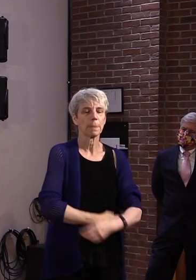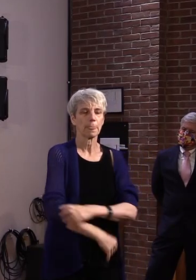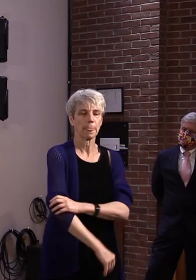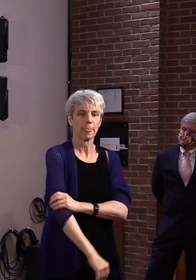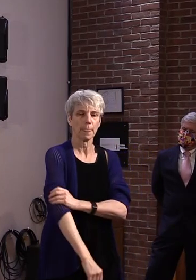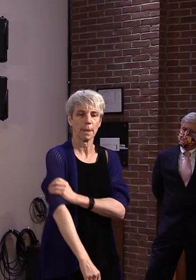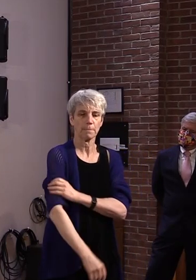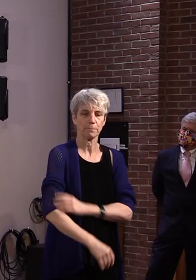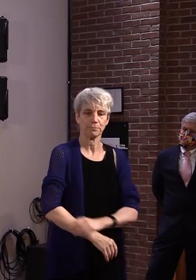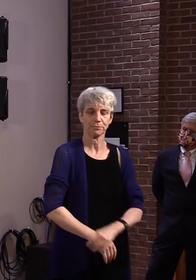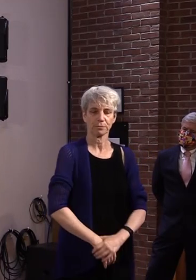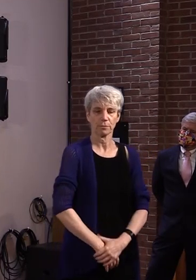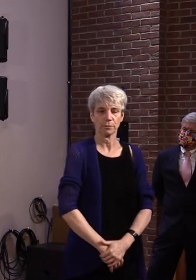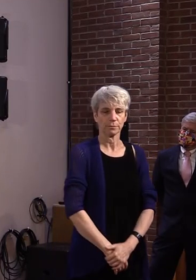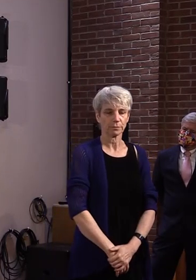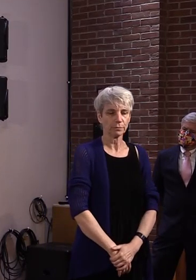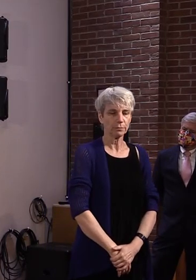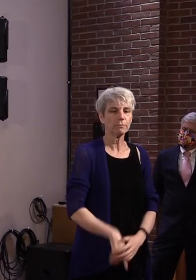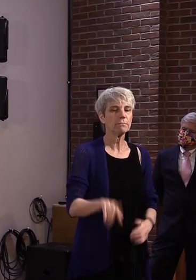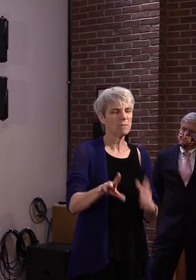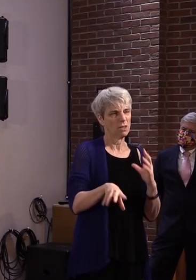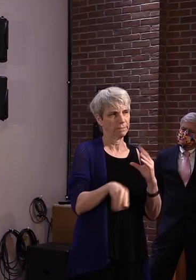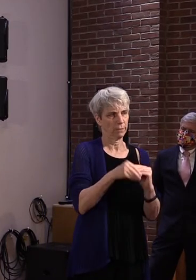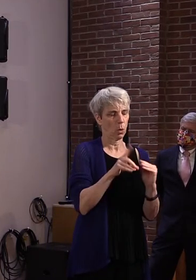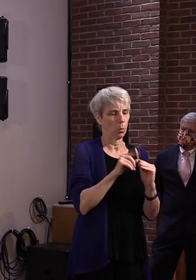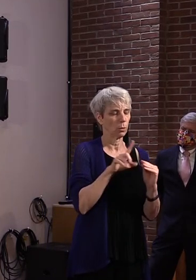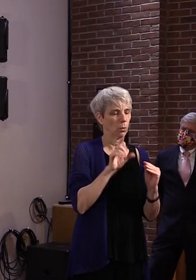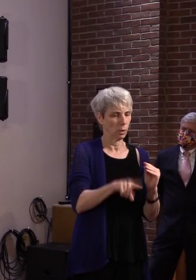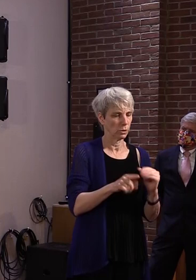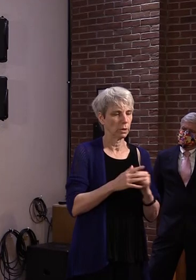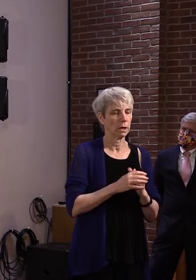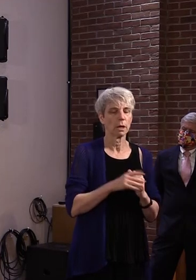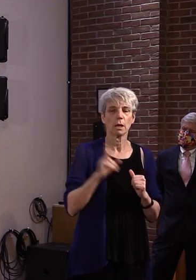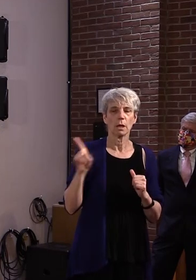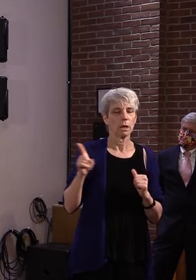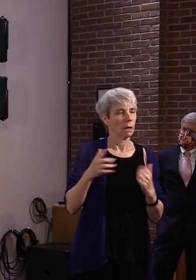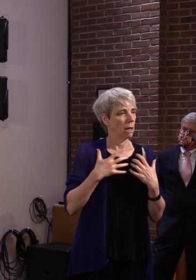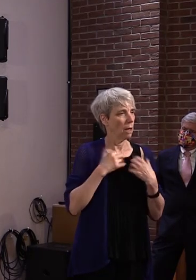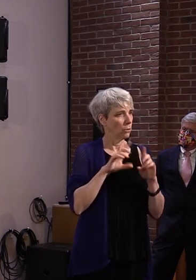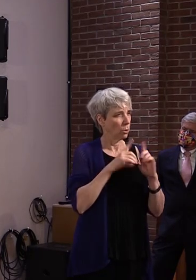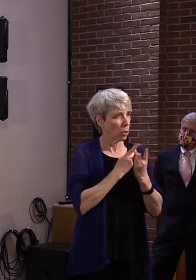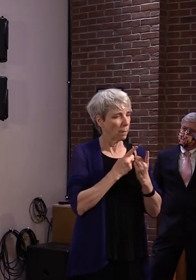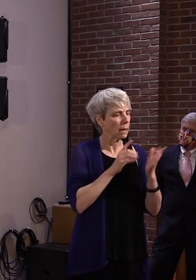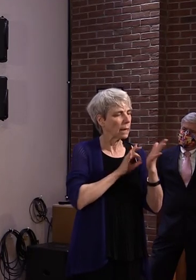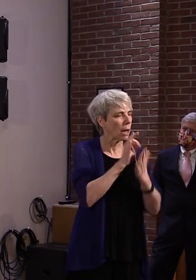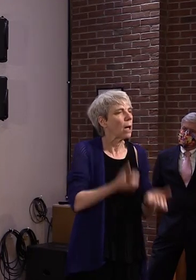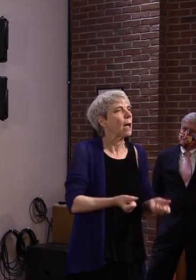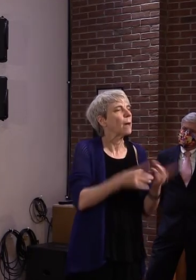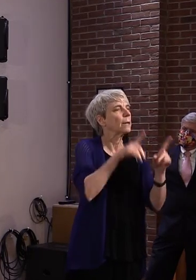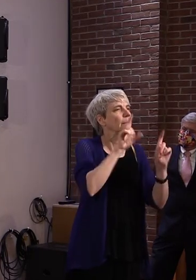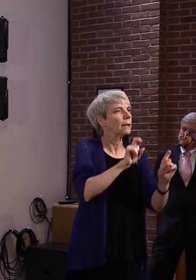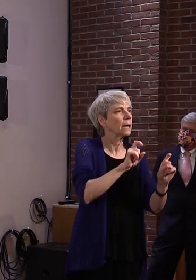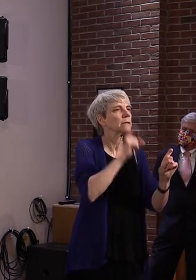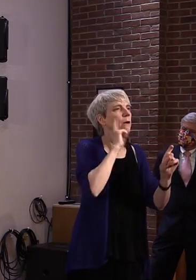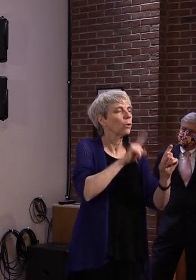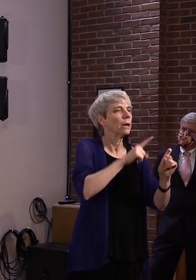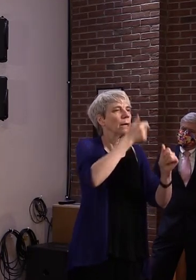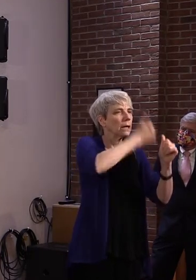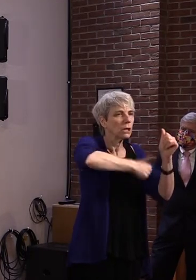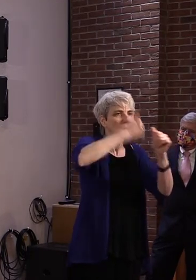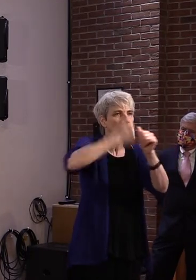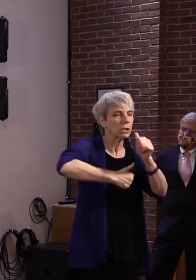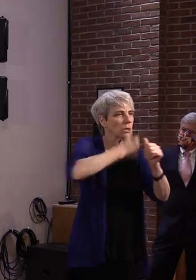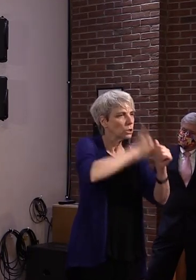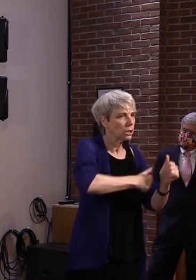And do you have, in the health department, testing numbers broken down by county or region? Yes, we have it broken